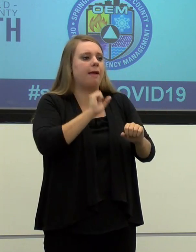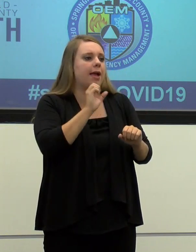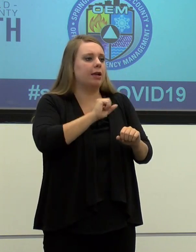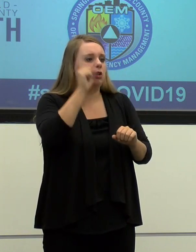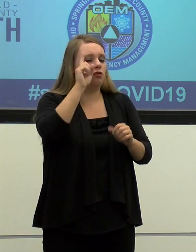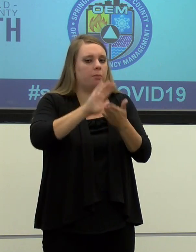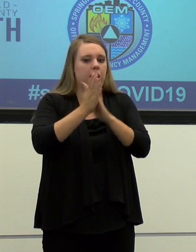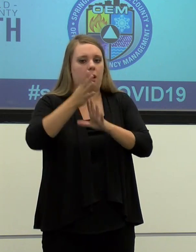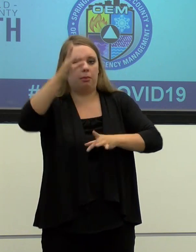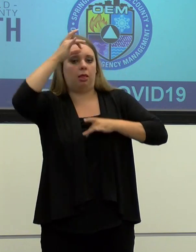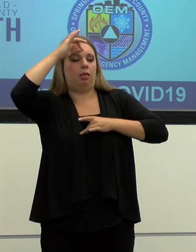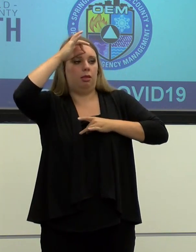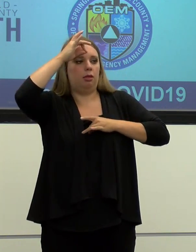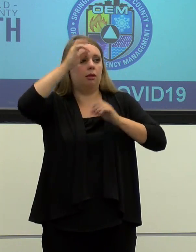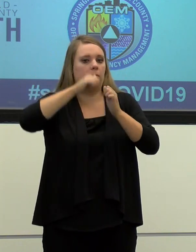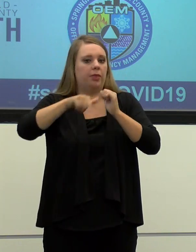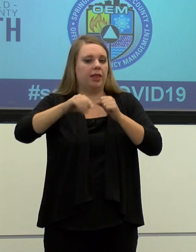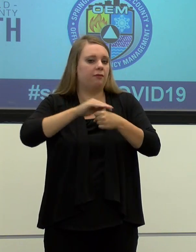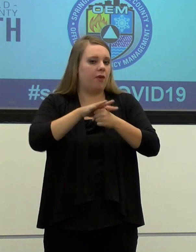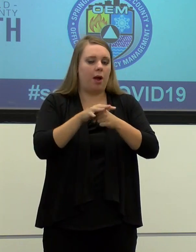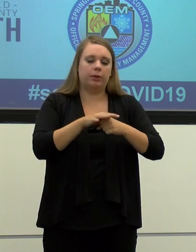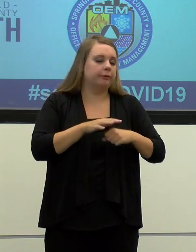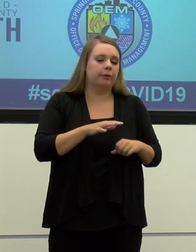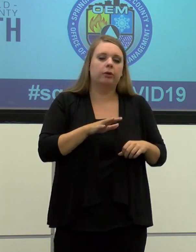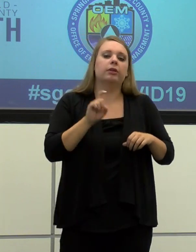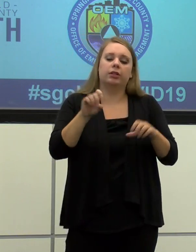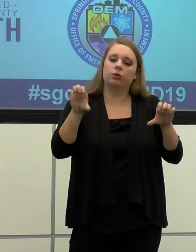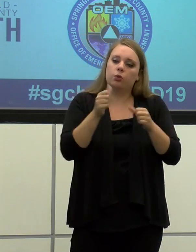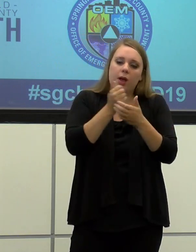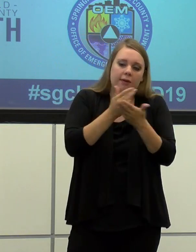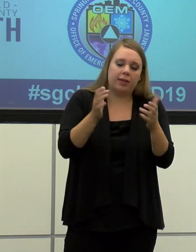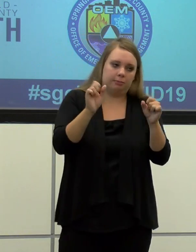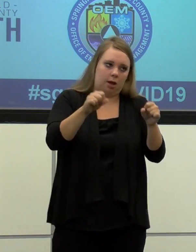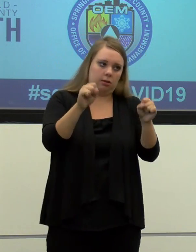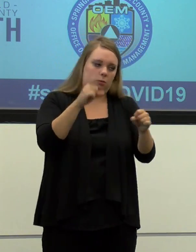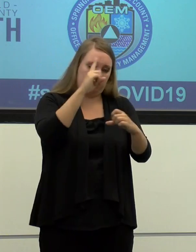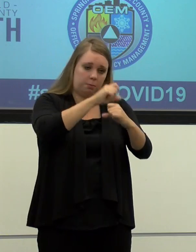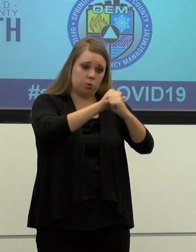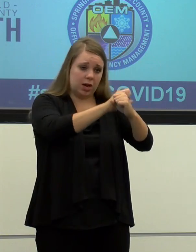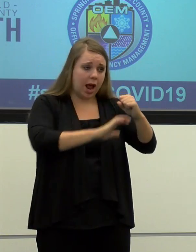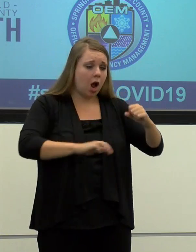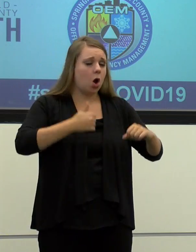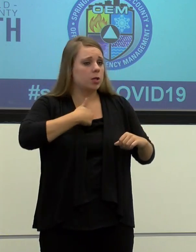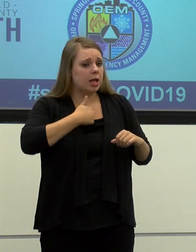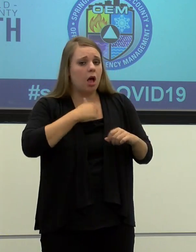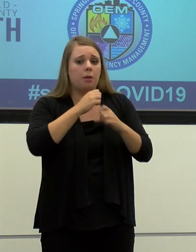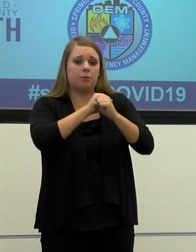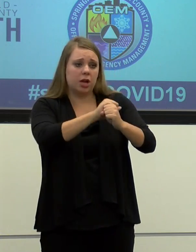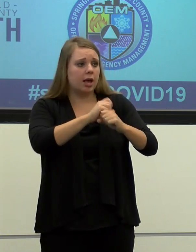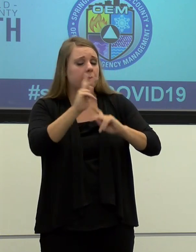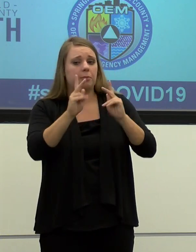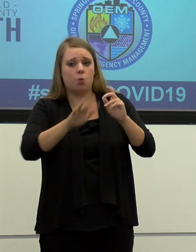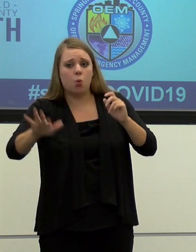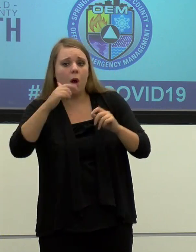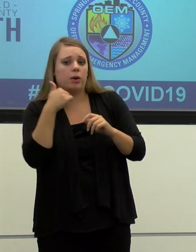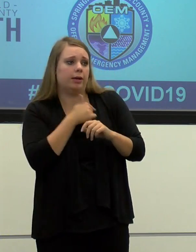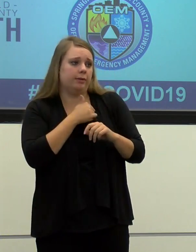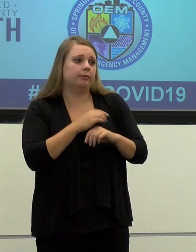contract this illness. And, uh, let's do what we can to protect ourselves and protect those around us.